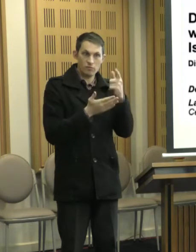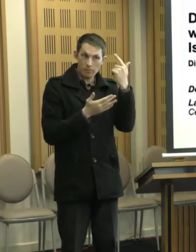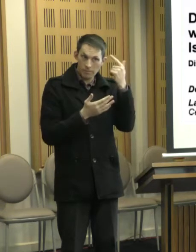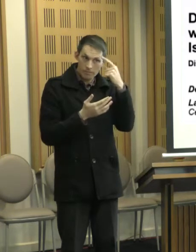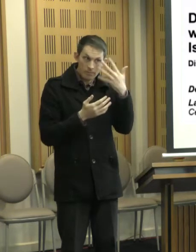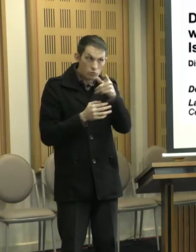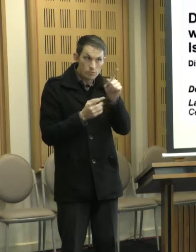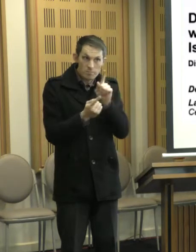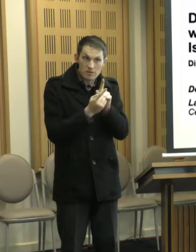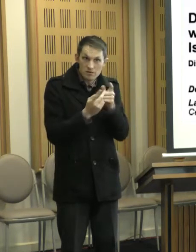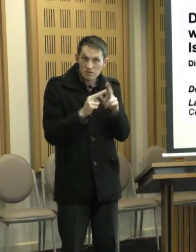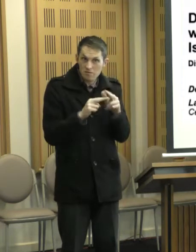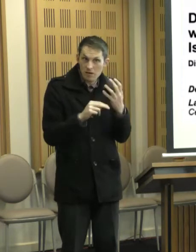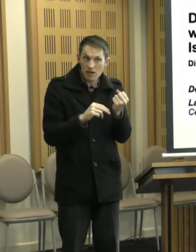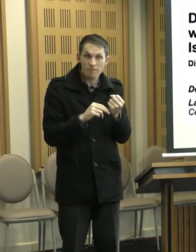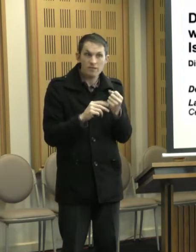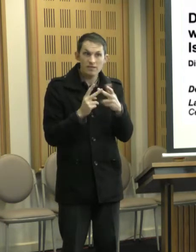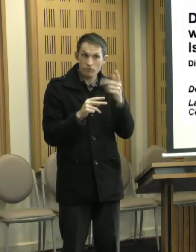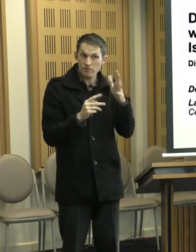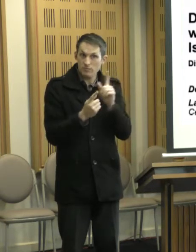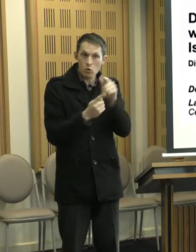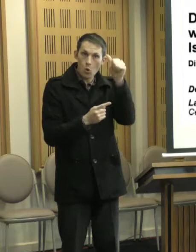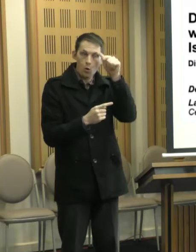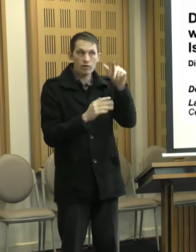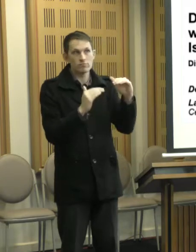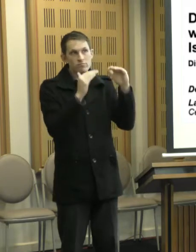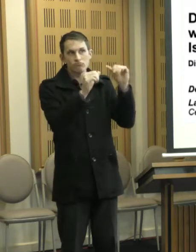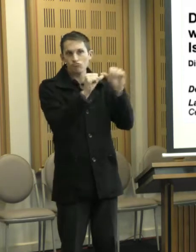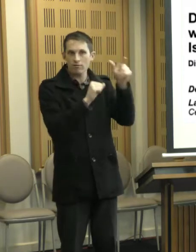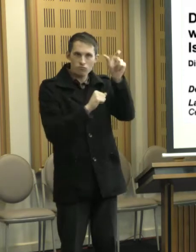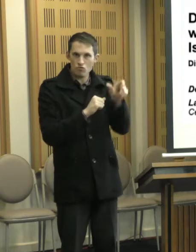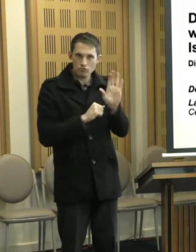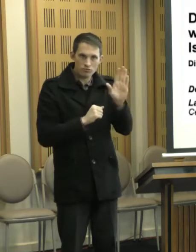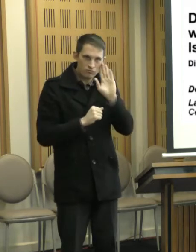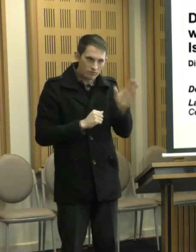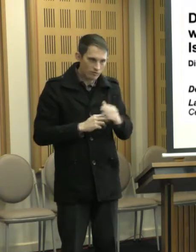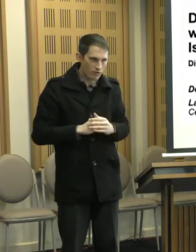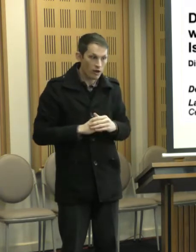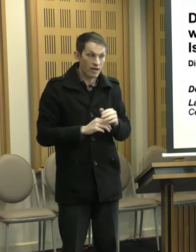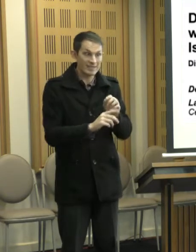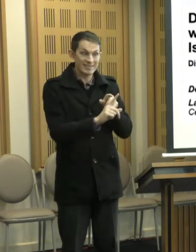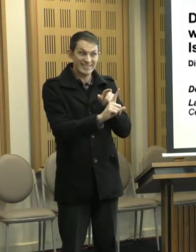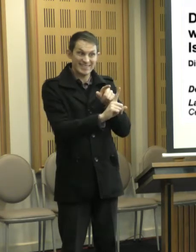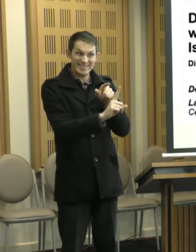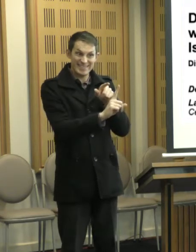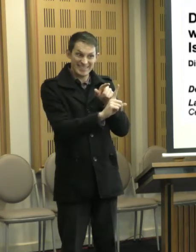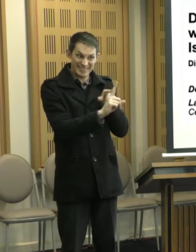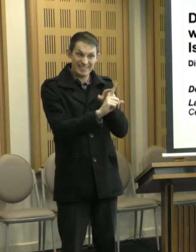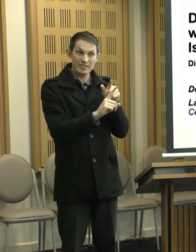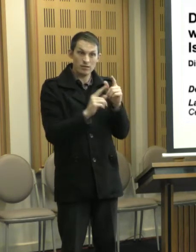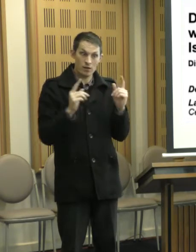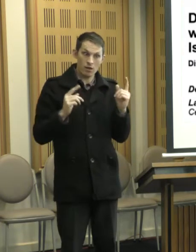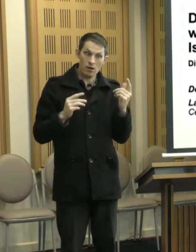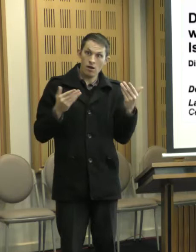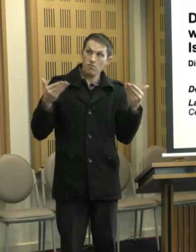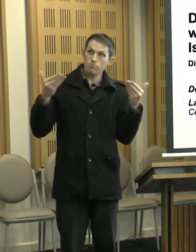have met him, you'll know what a great person he is. Um, he was arguing for,